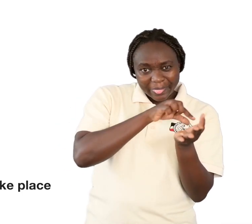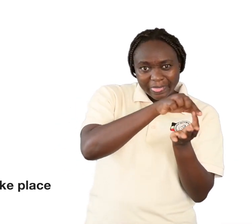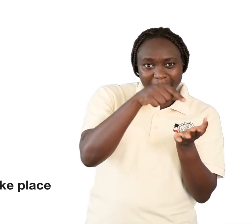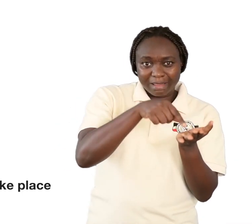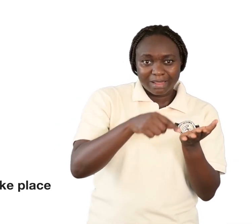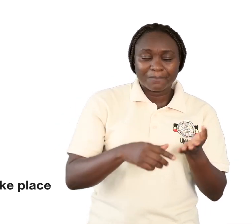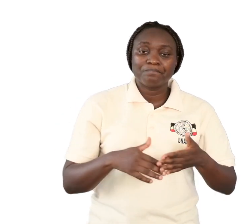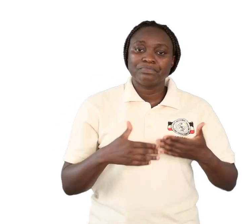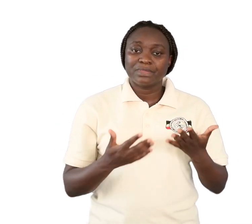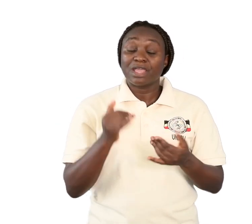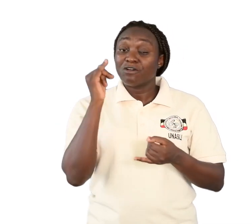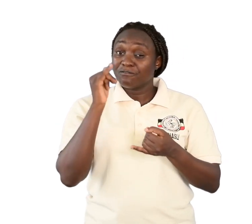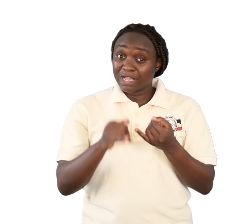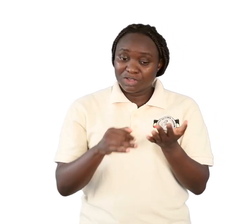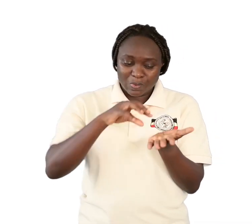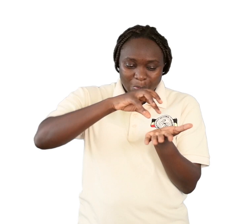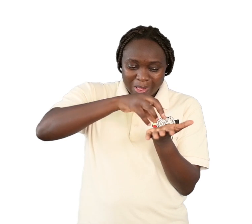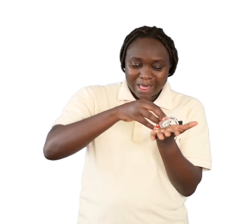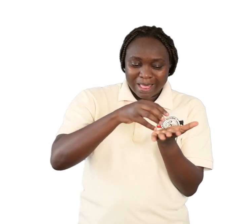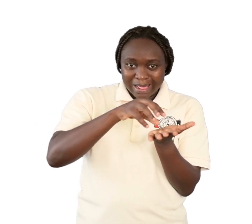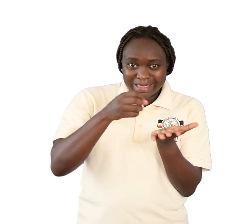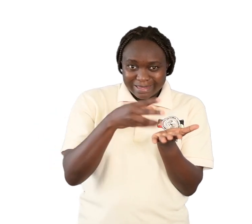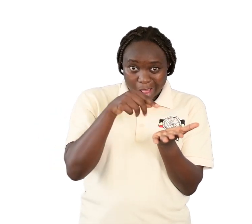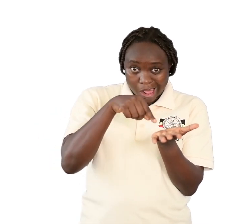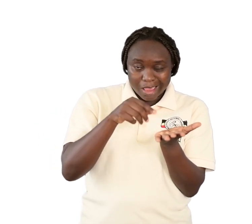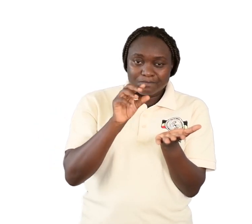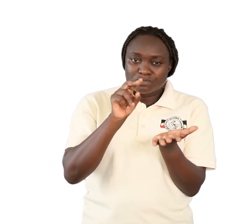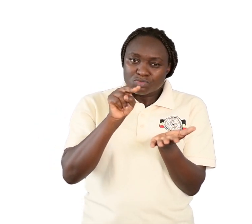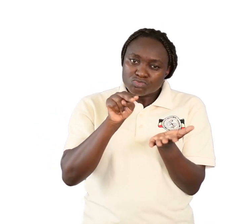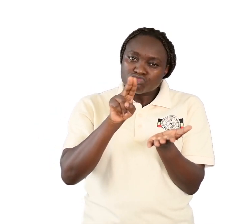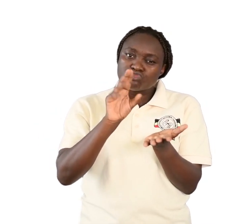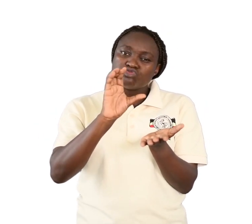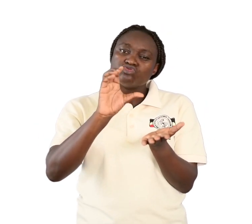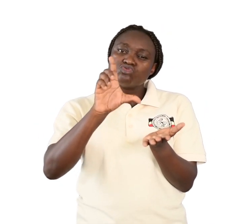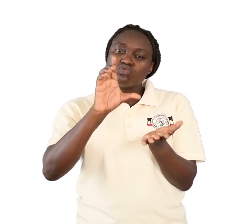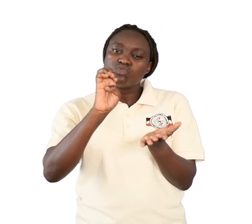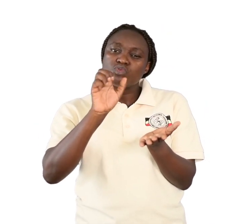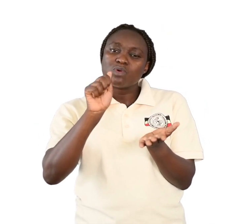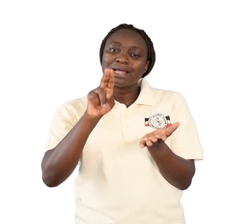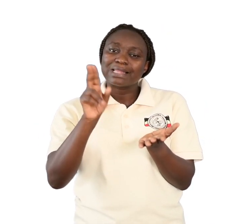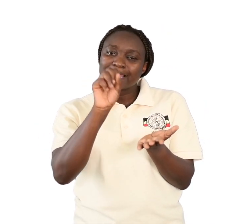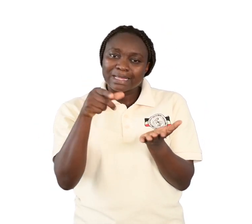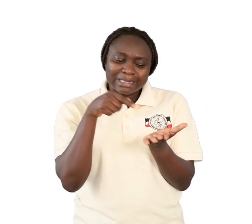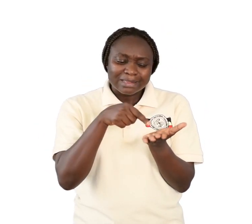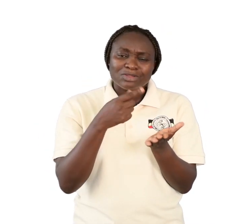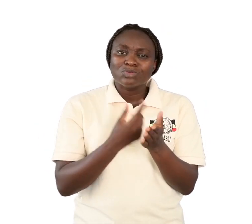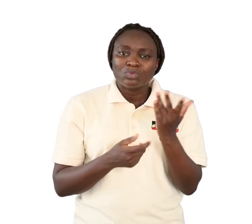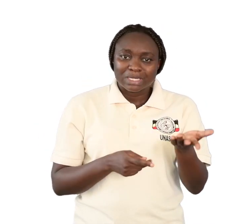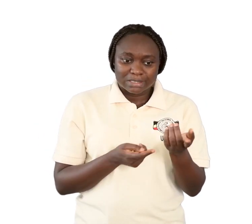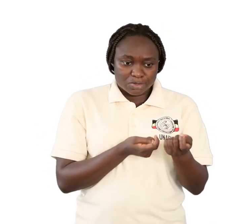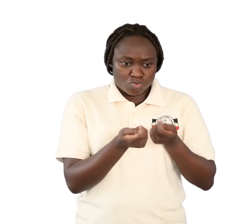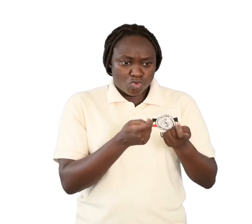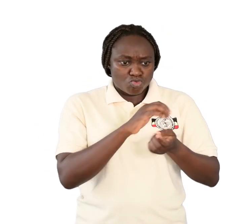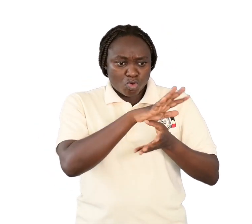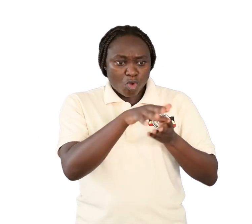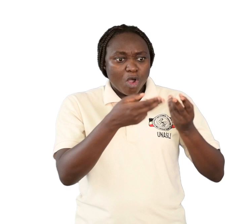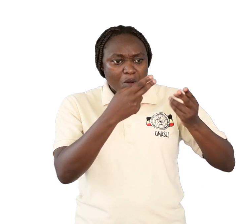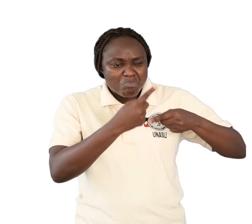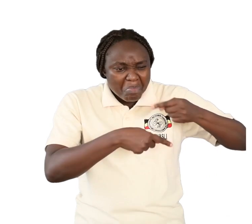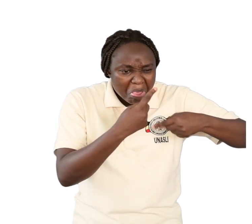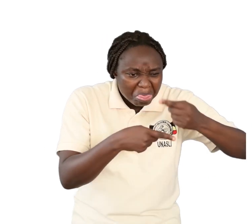And finally, the nucleus. The nucleus controls the activities